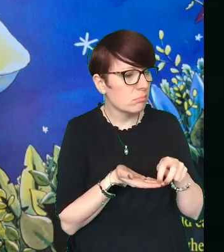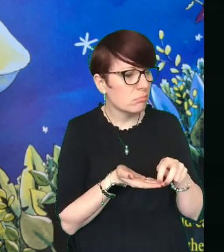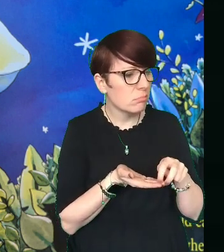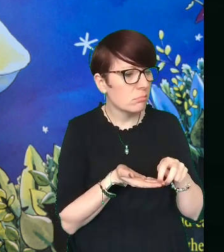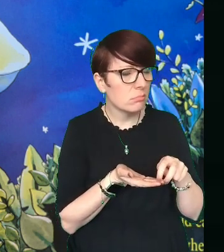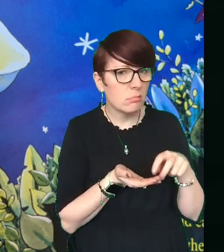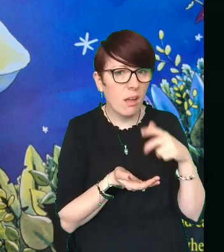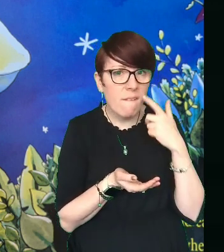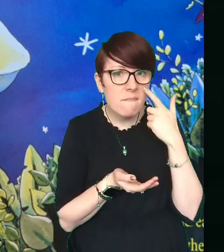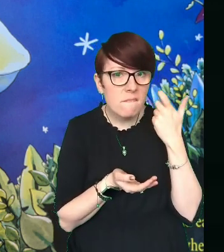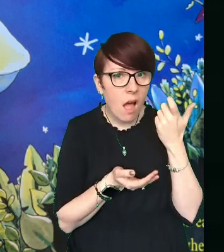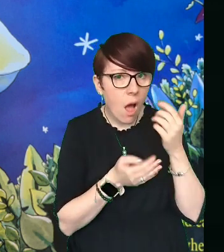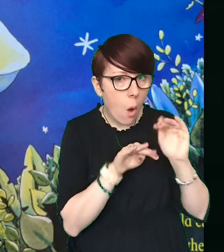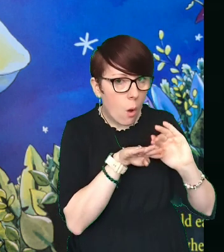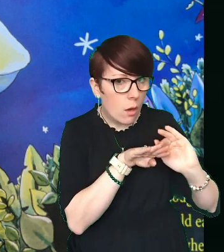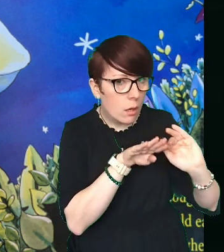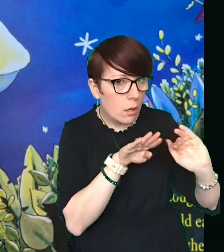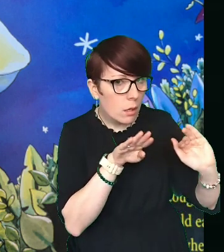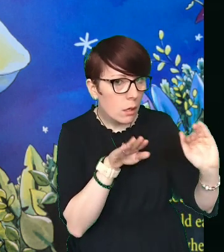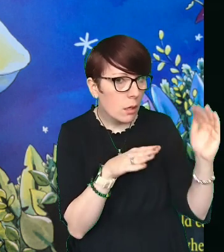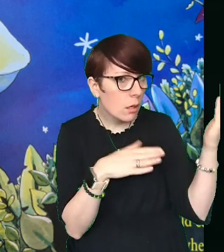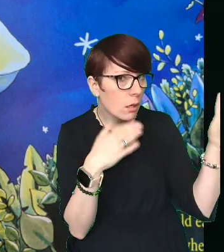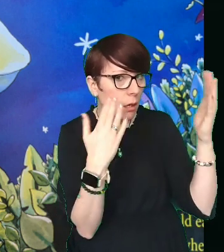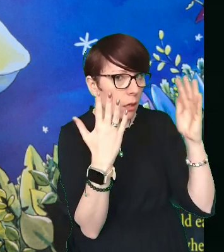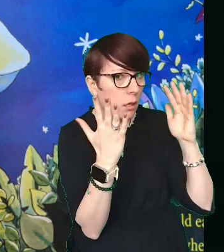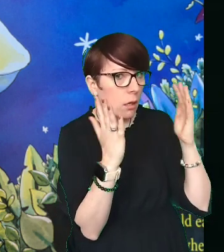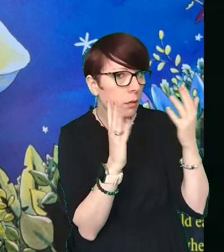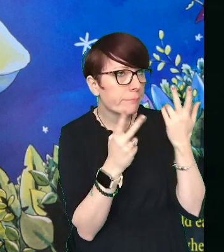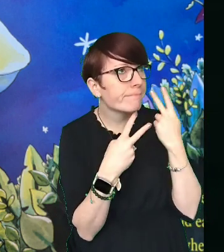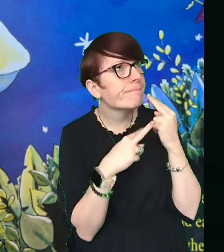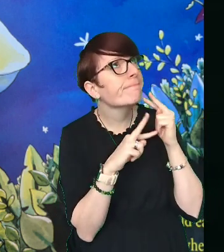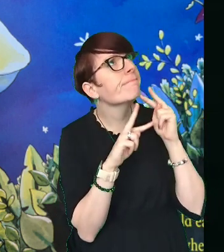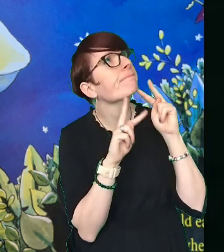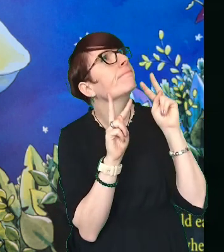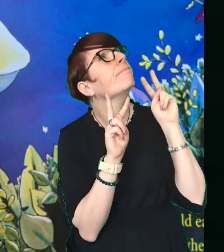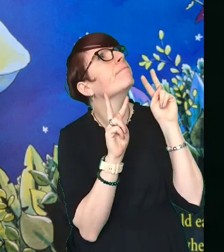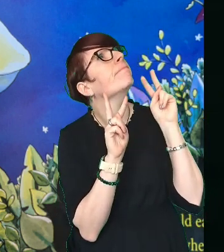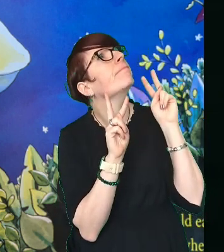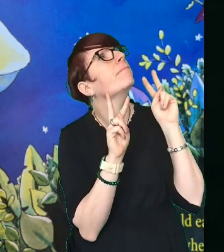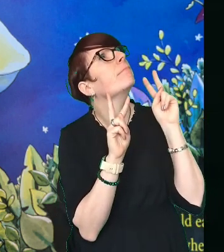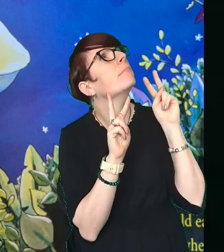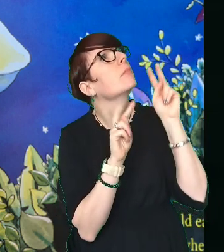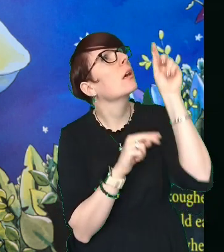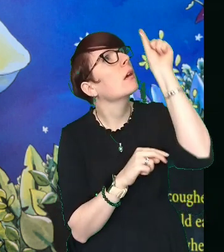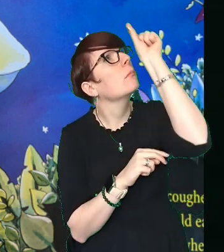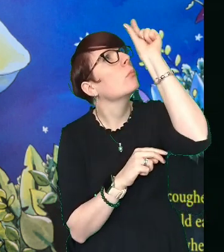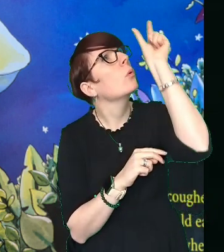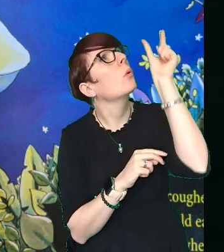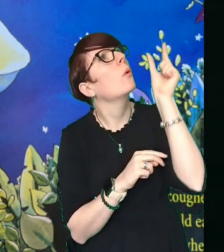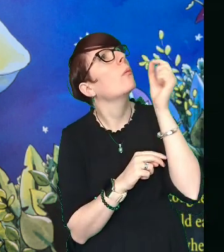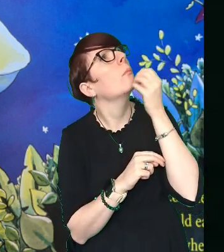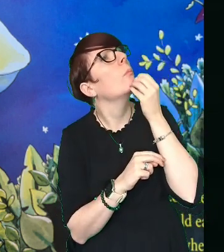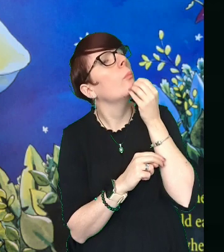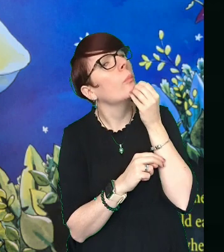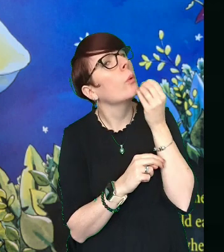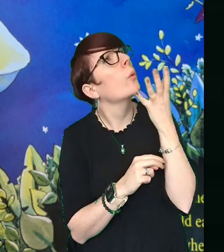Then he found a little clearing and he looked up at the sky. The moon can be so beautiful,